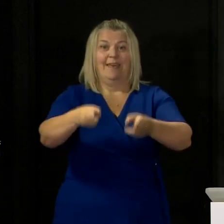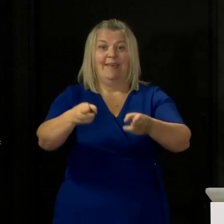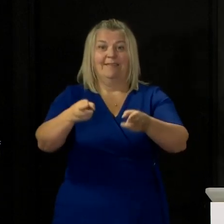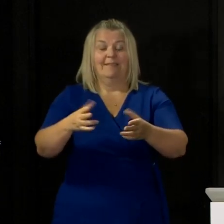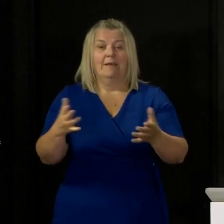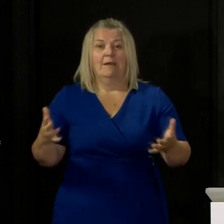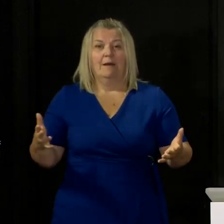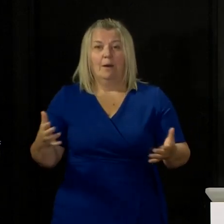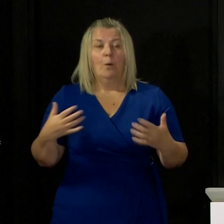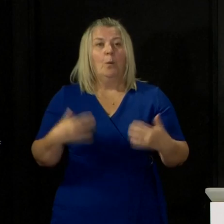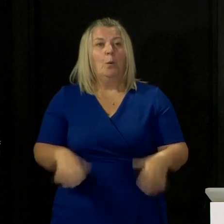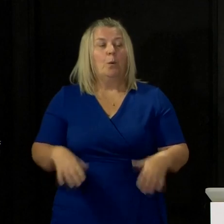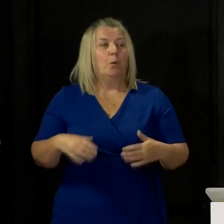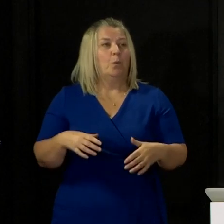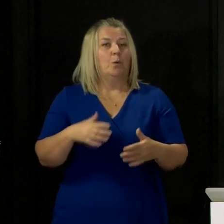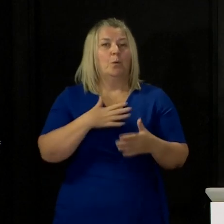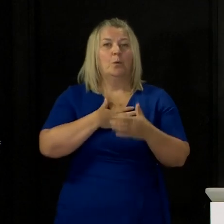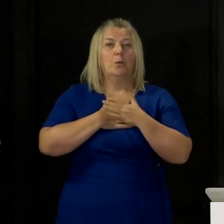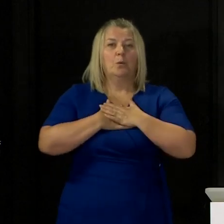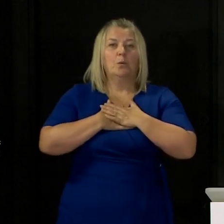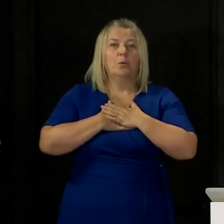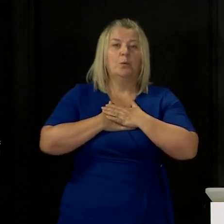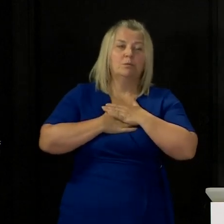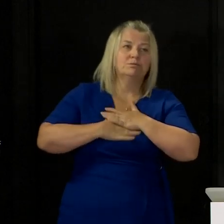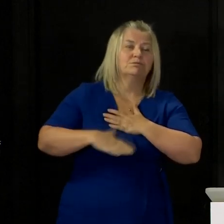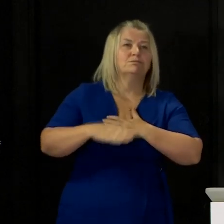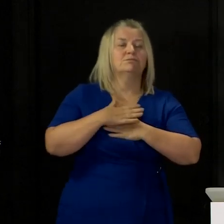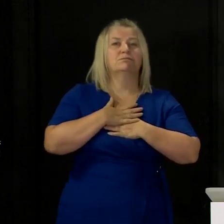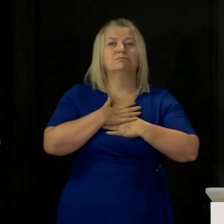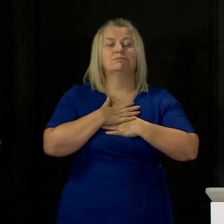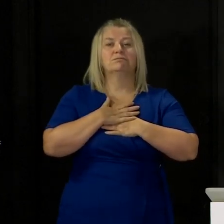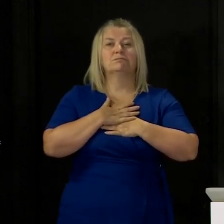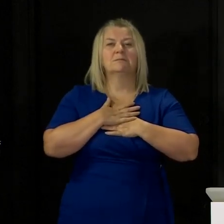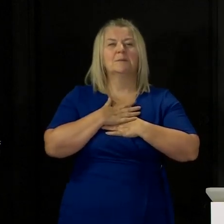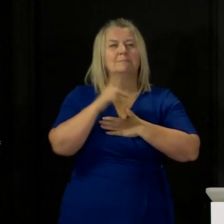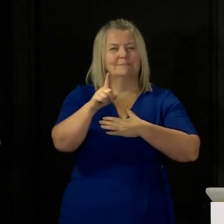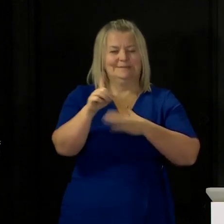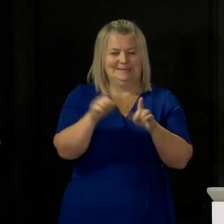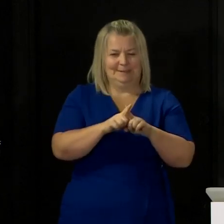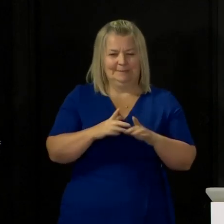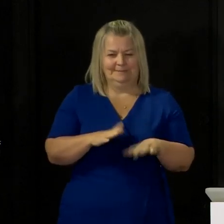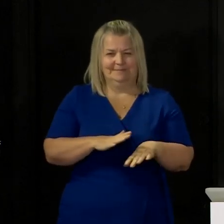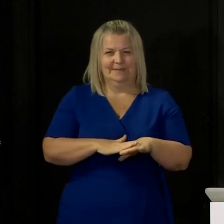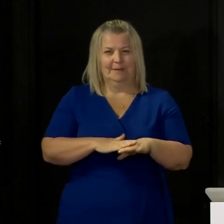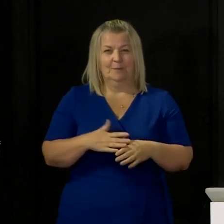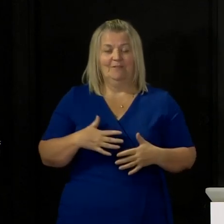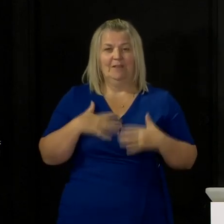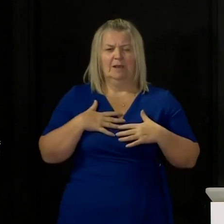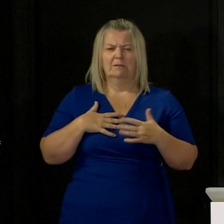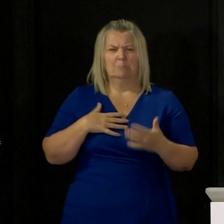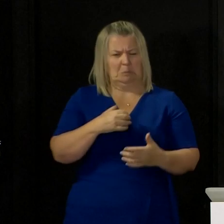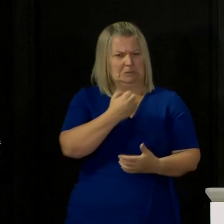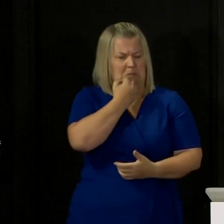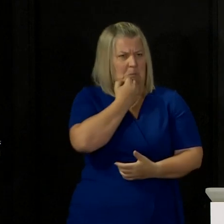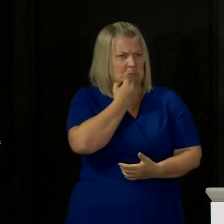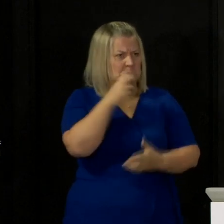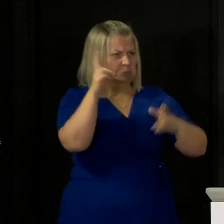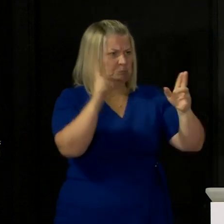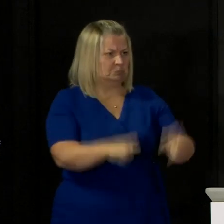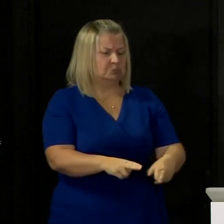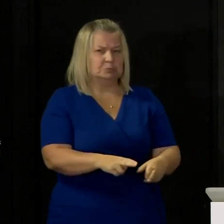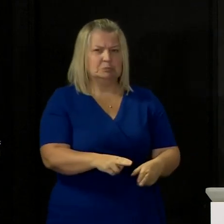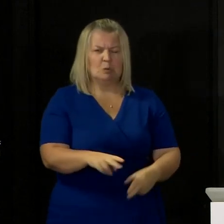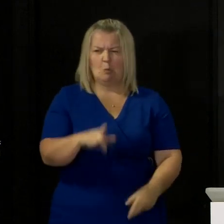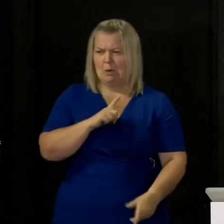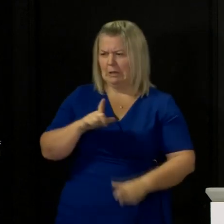of that I think does inevitably lead to a sense of frustration that if if all of these statistics are going in the right direction why are we still